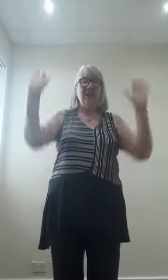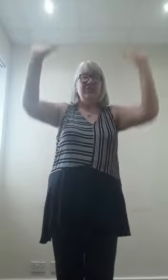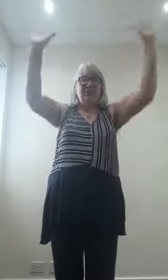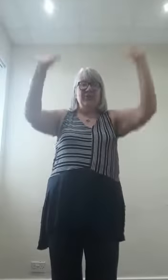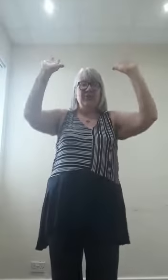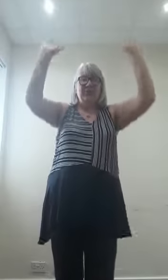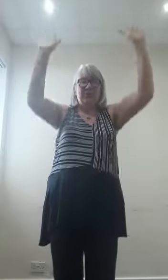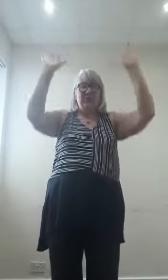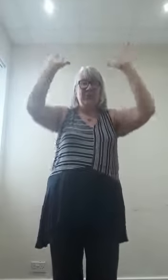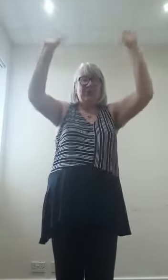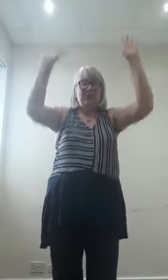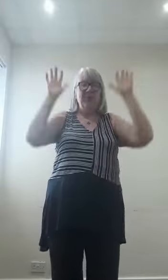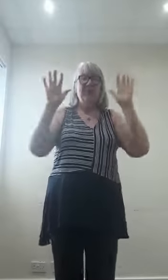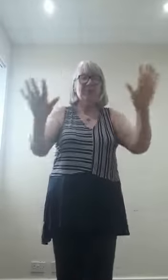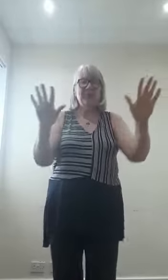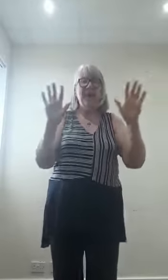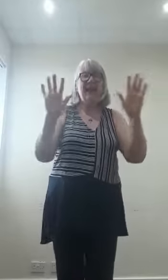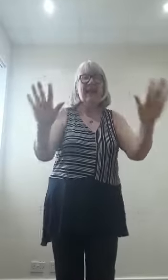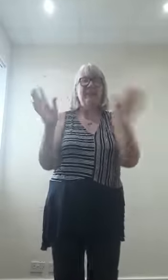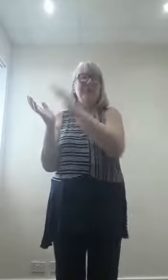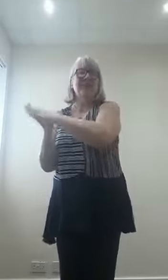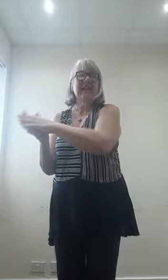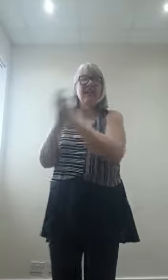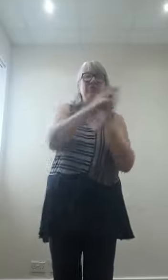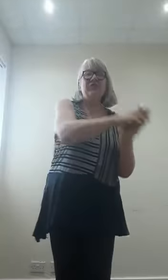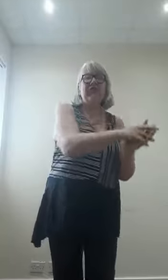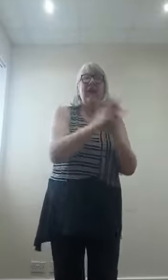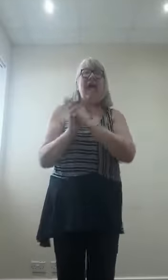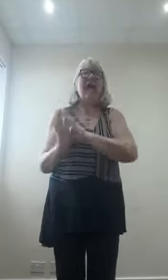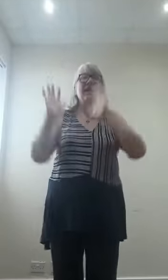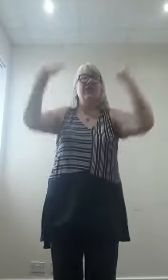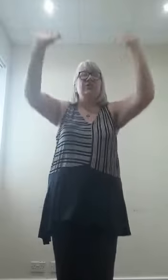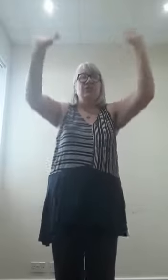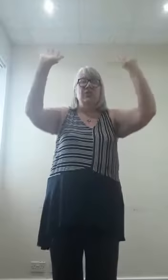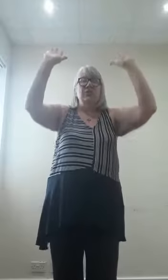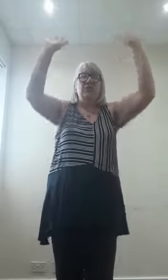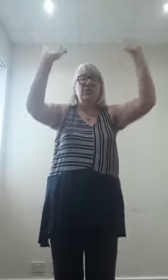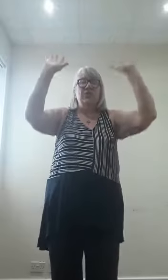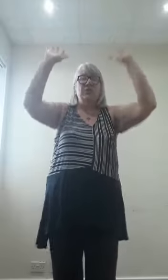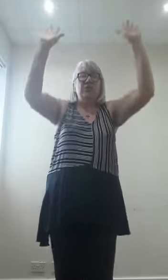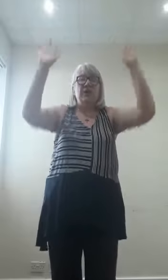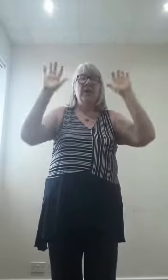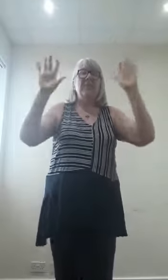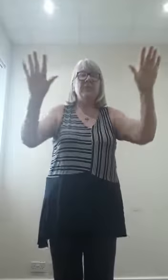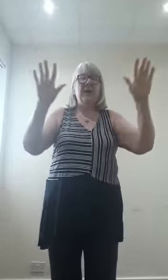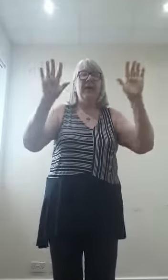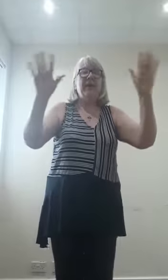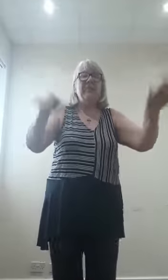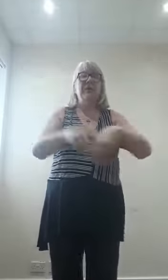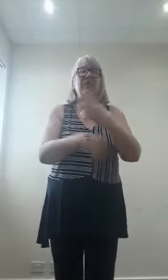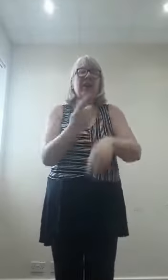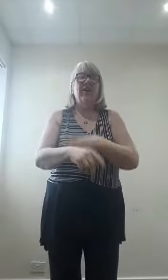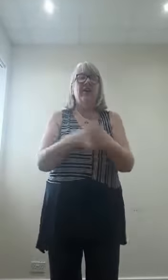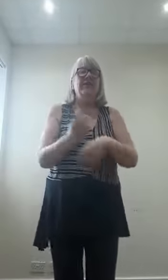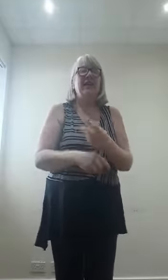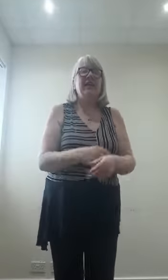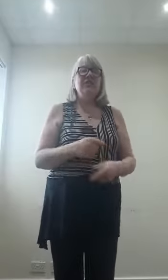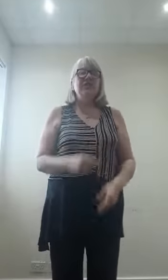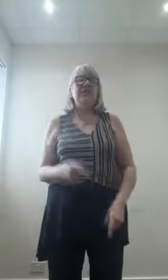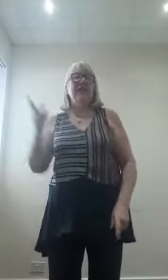Agadou, do, do, push pineapple, shake a tree. Agadou, do, do, push pineapple, grind coffee. To the